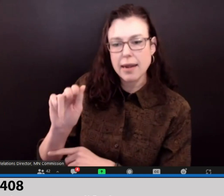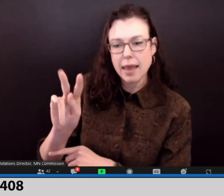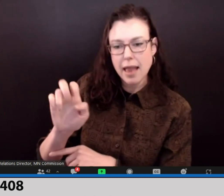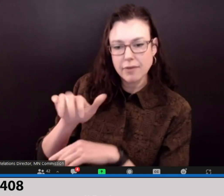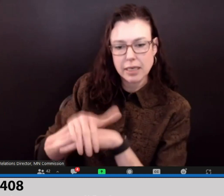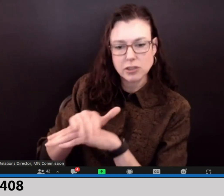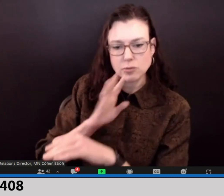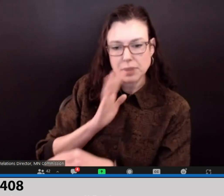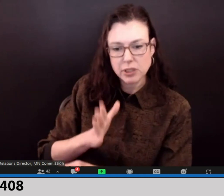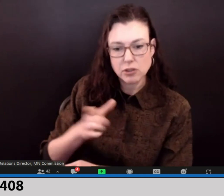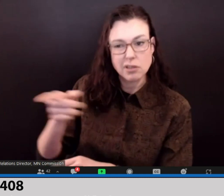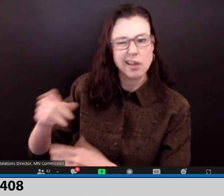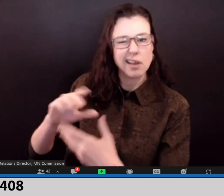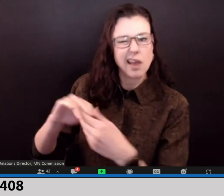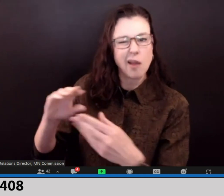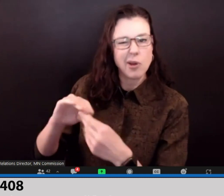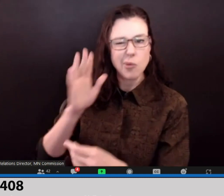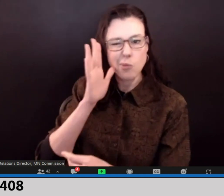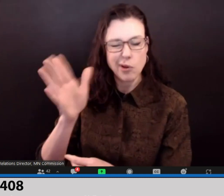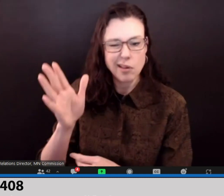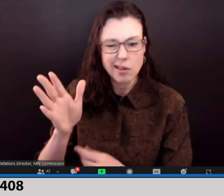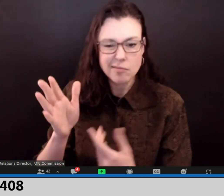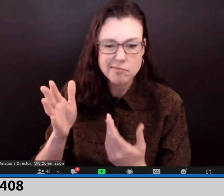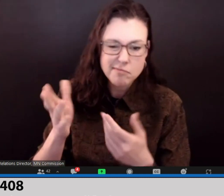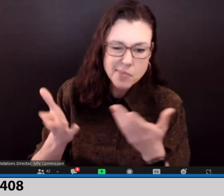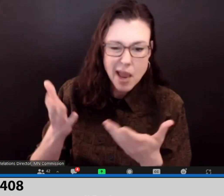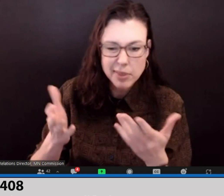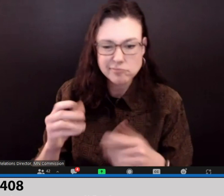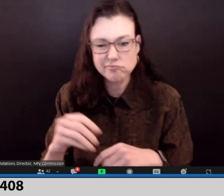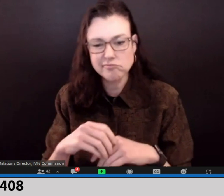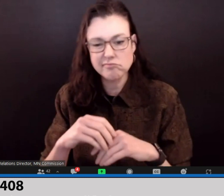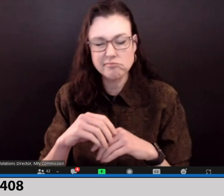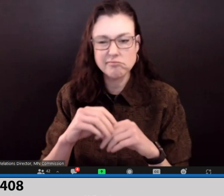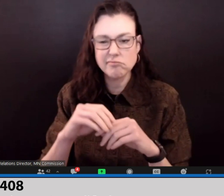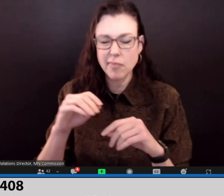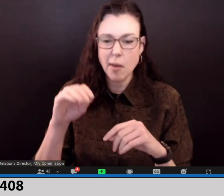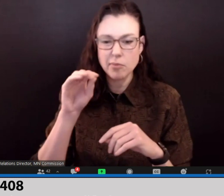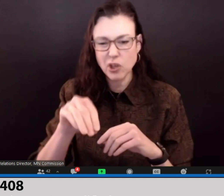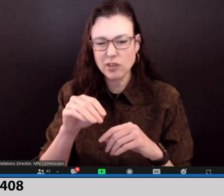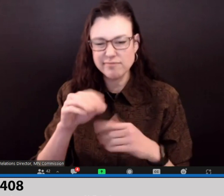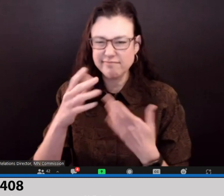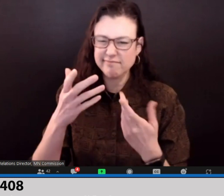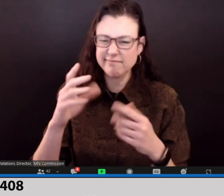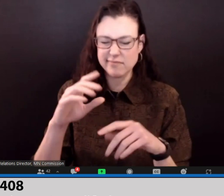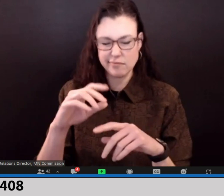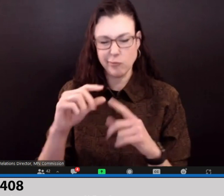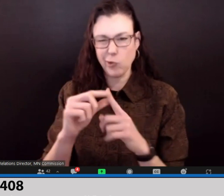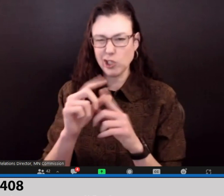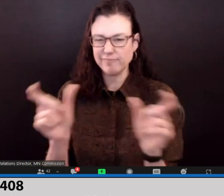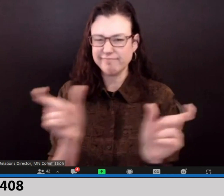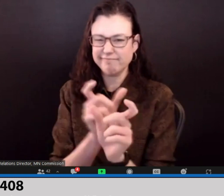speaker, the narrator would put things in maybe a strange word order